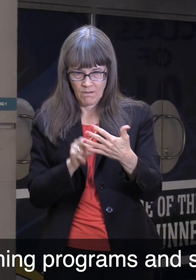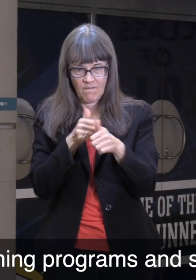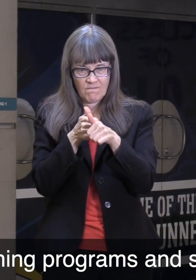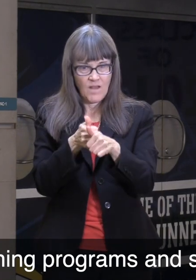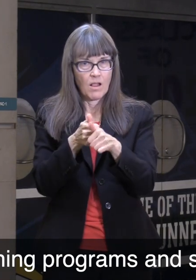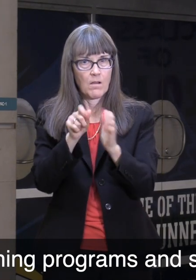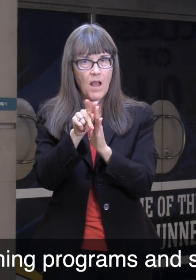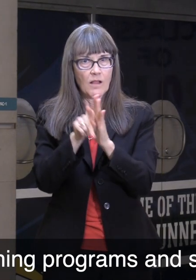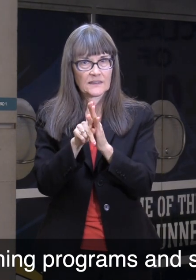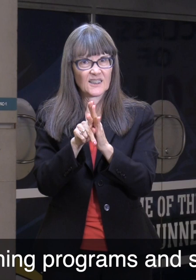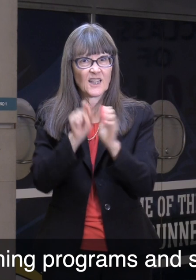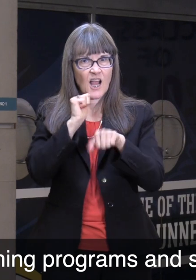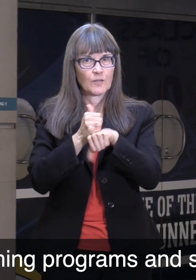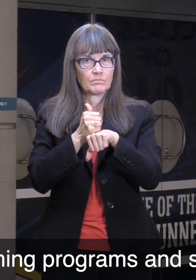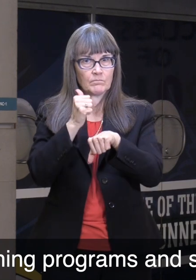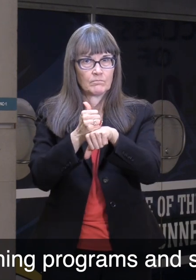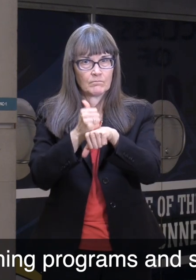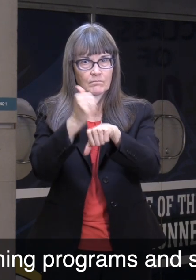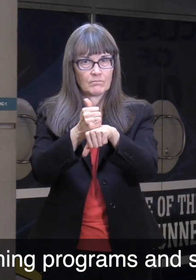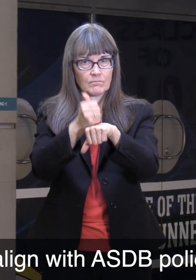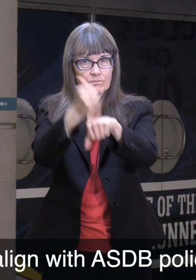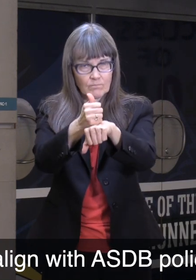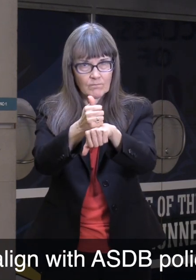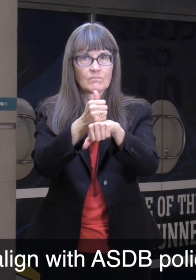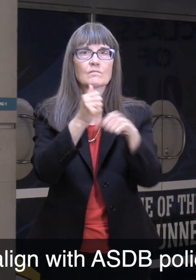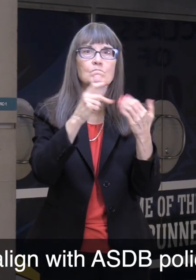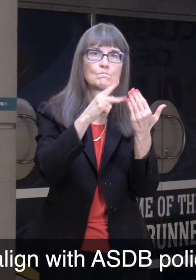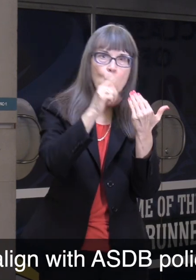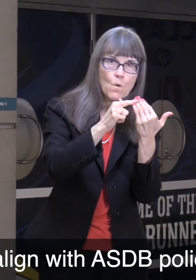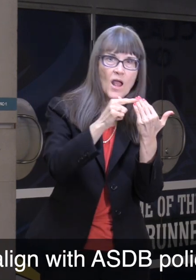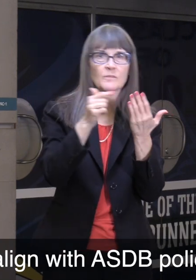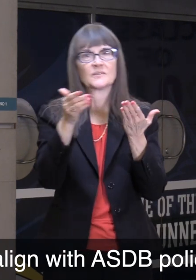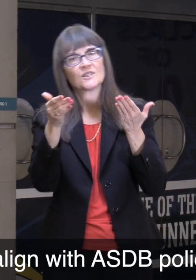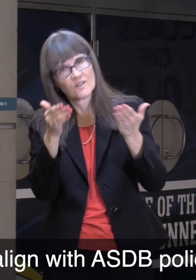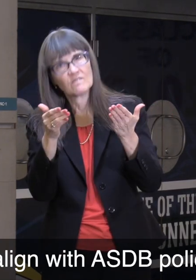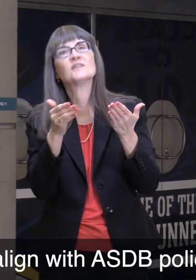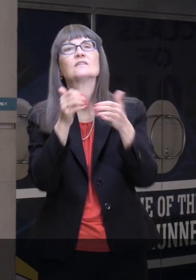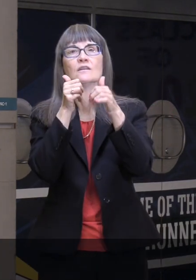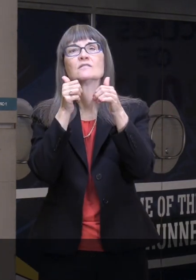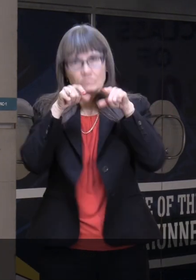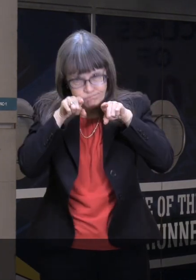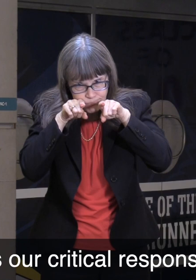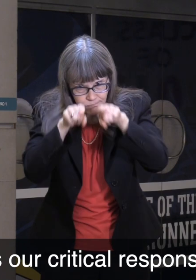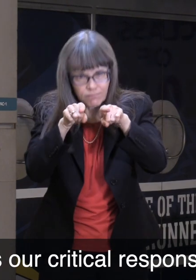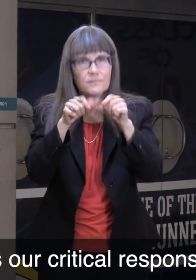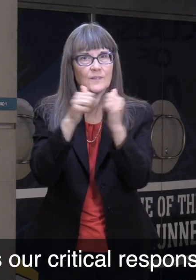establishing programs and services that align with the ASDB policies. That is our